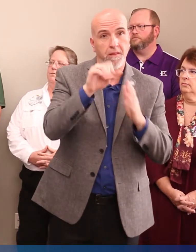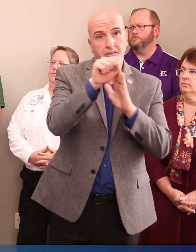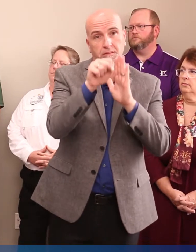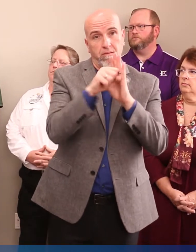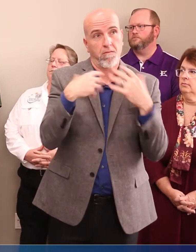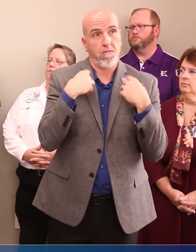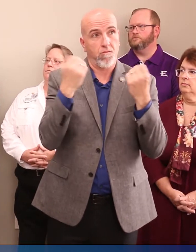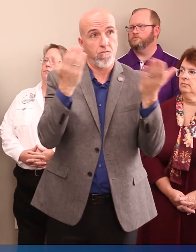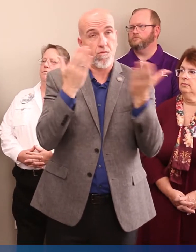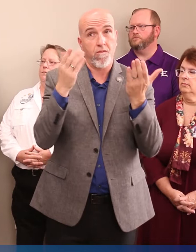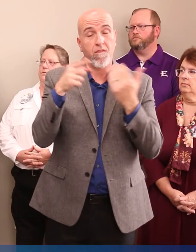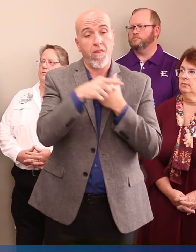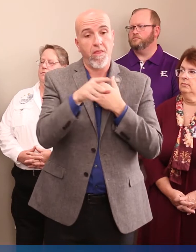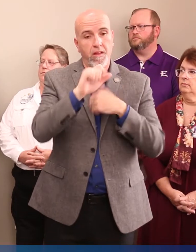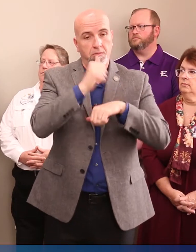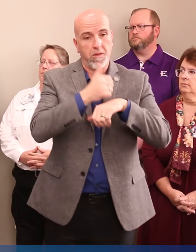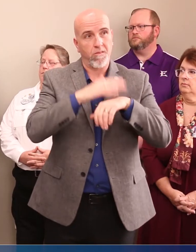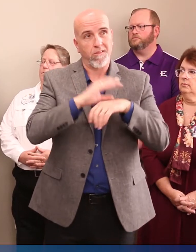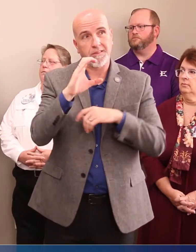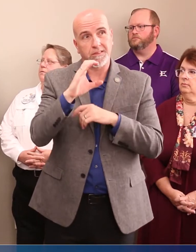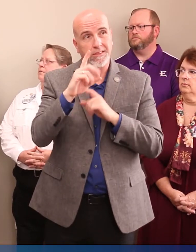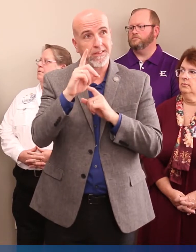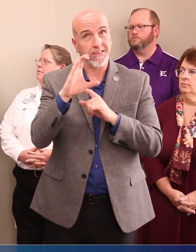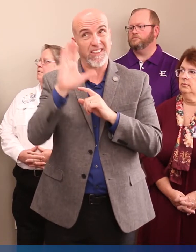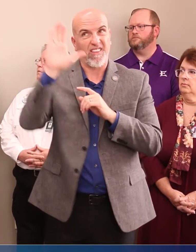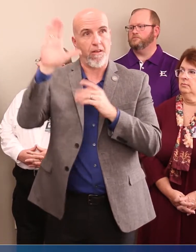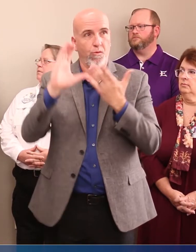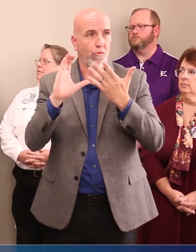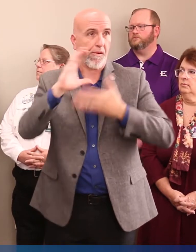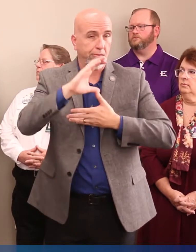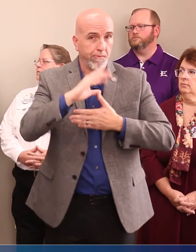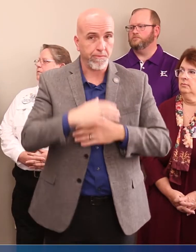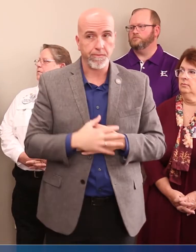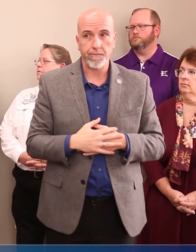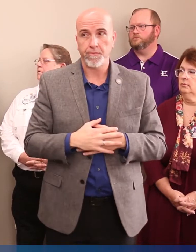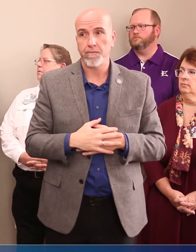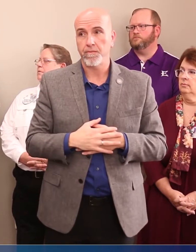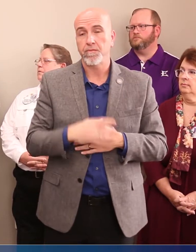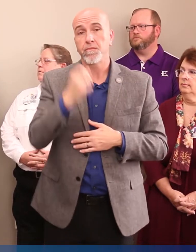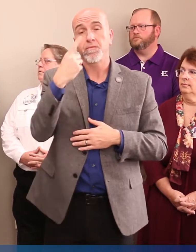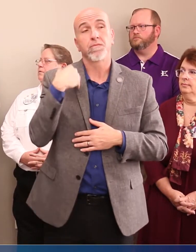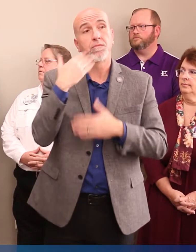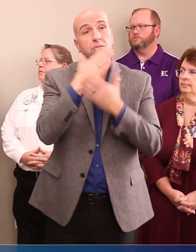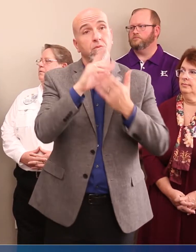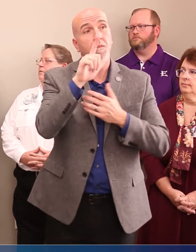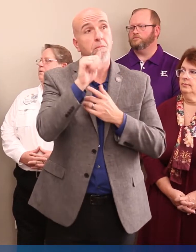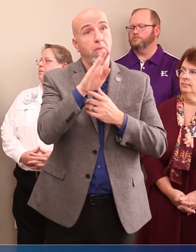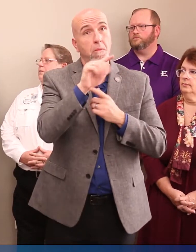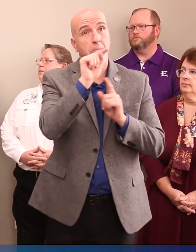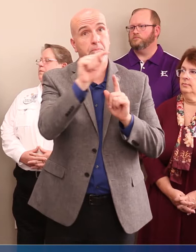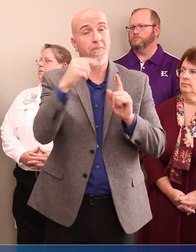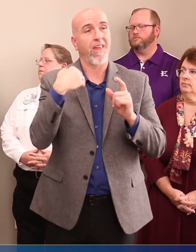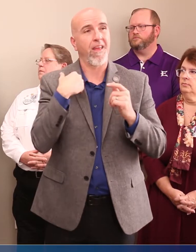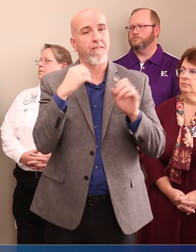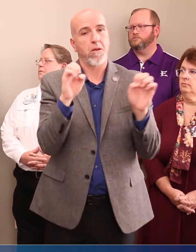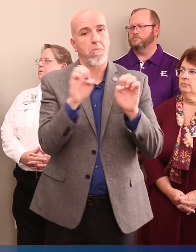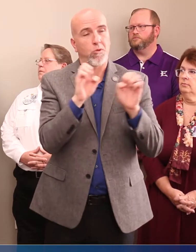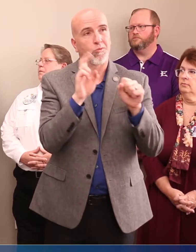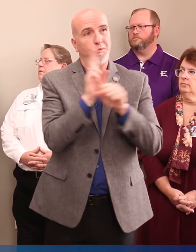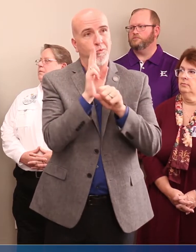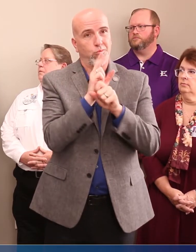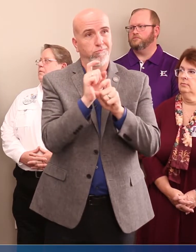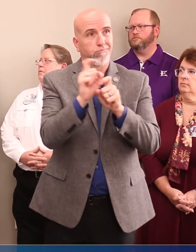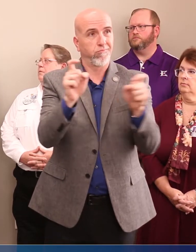and is based on CDC criteria. There are labs that have been given emergency use